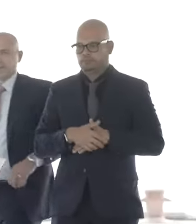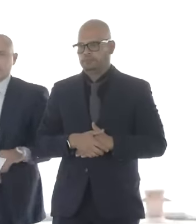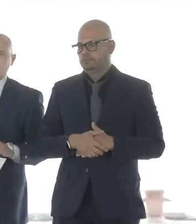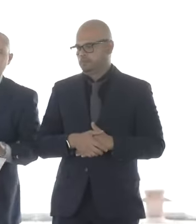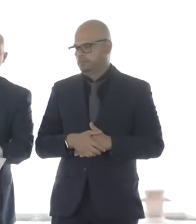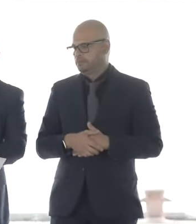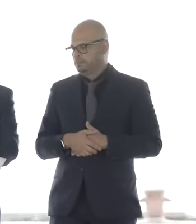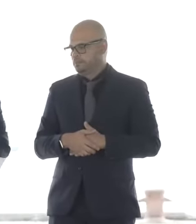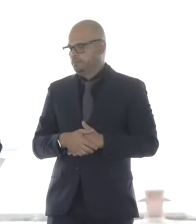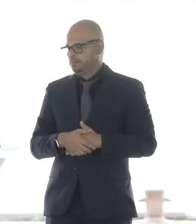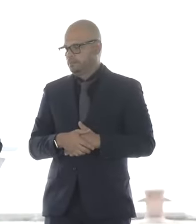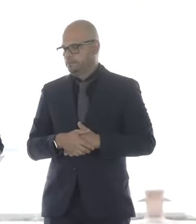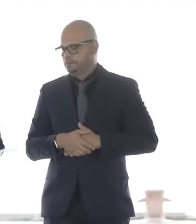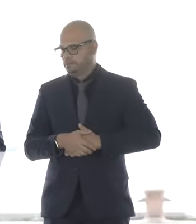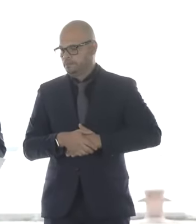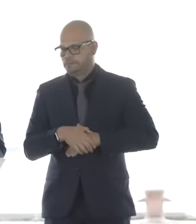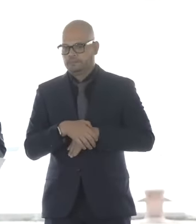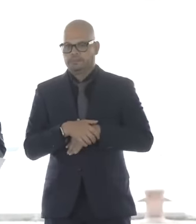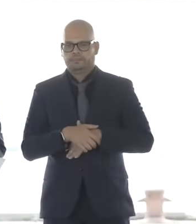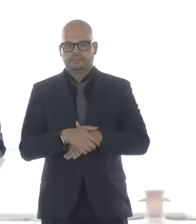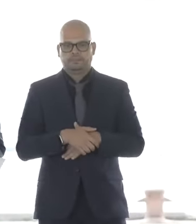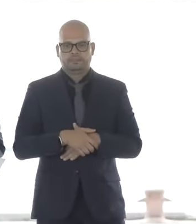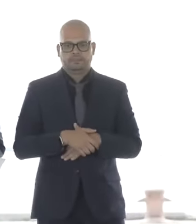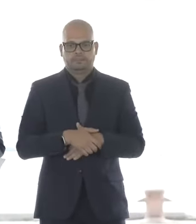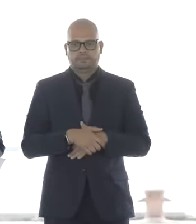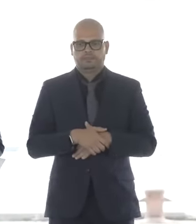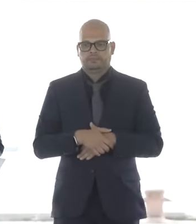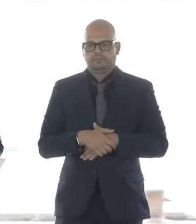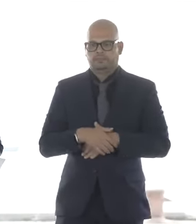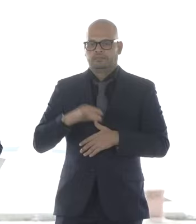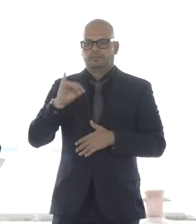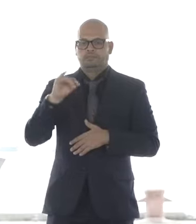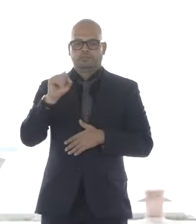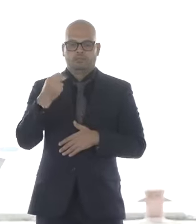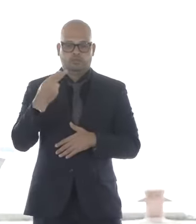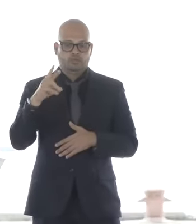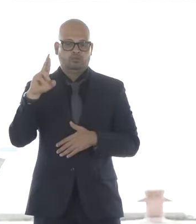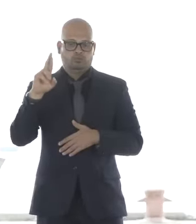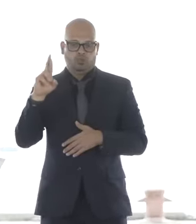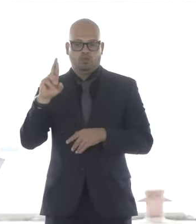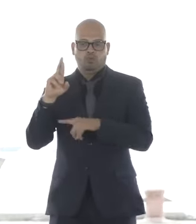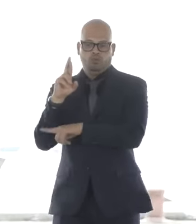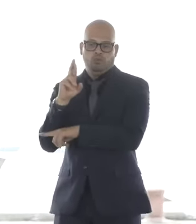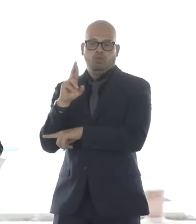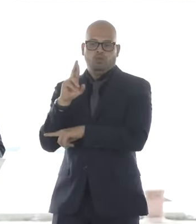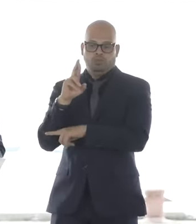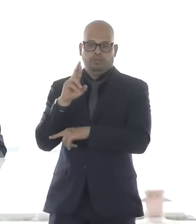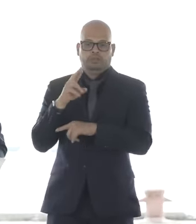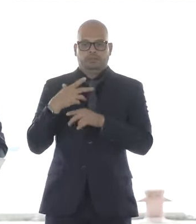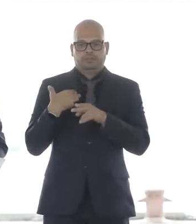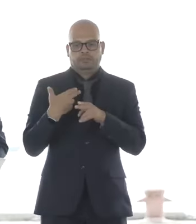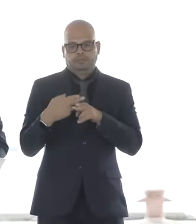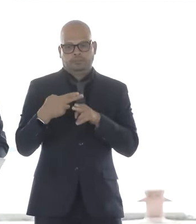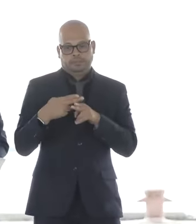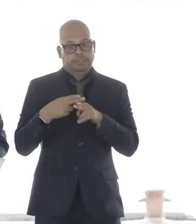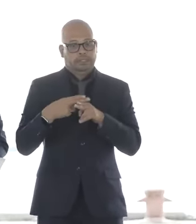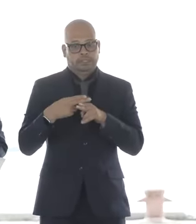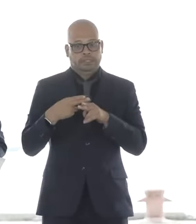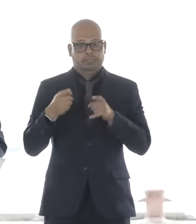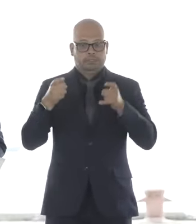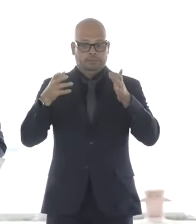Good morning, everyone. My name is Josh Rahl. I am the Acting Director of Ports and Waterways Planning for the Maritime Administration.